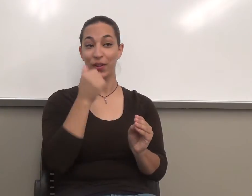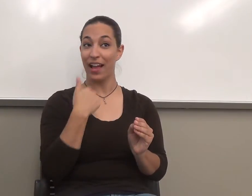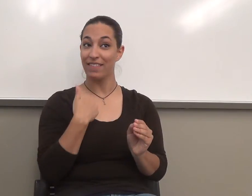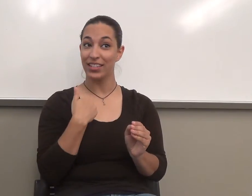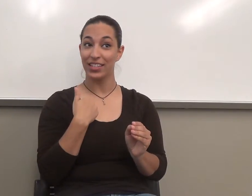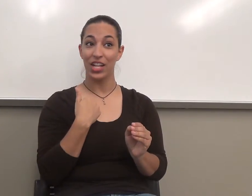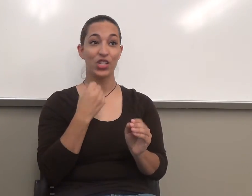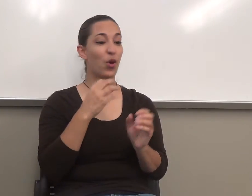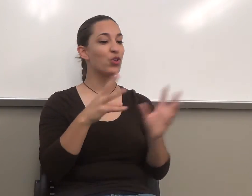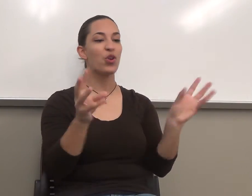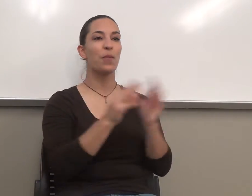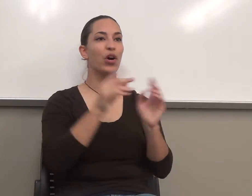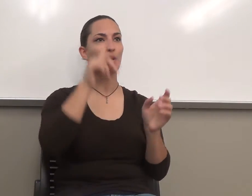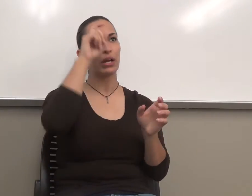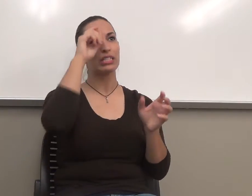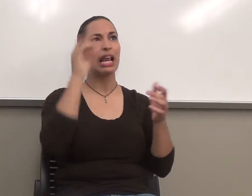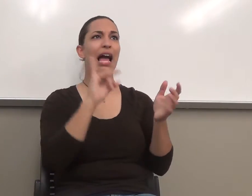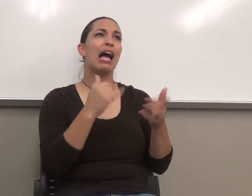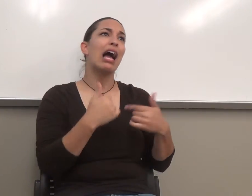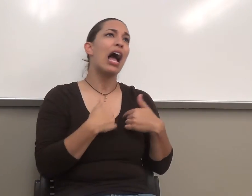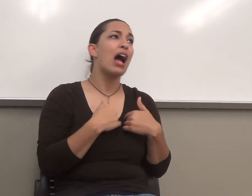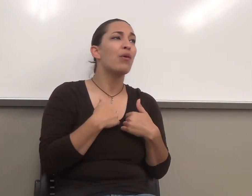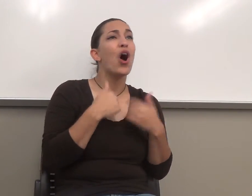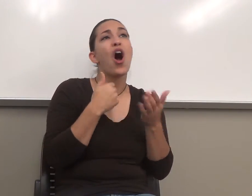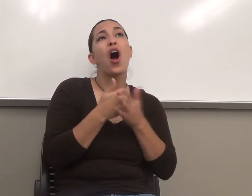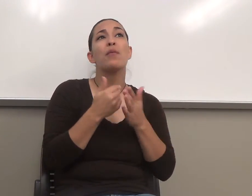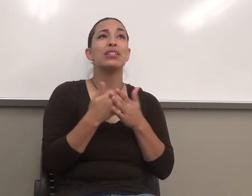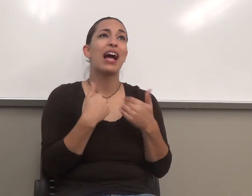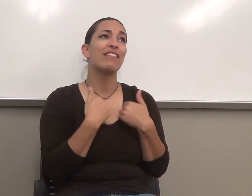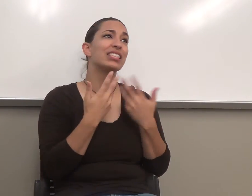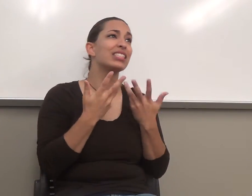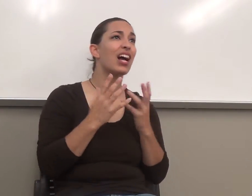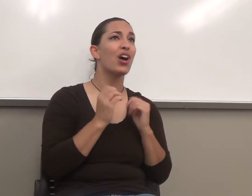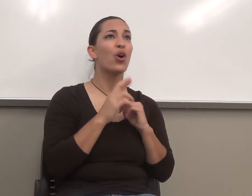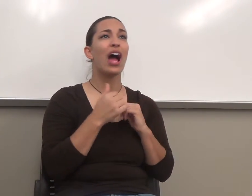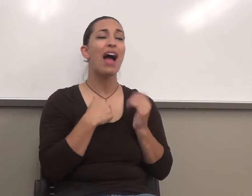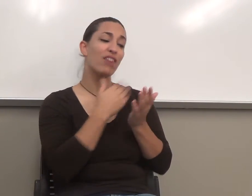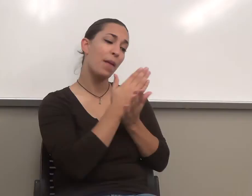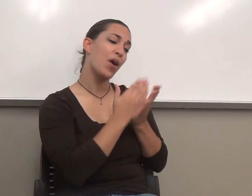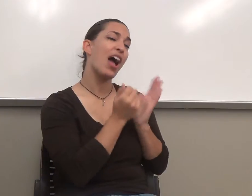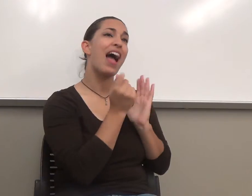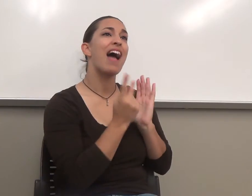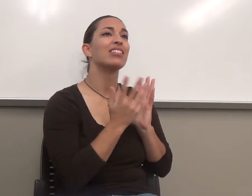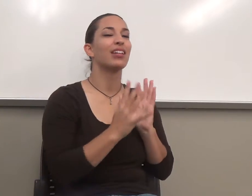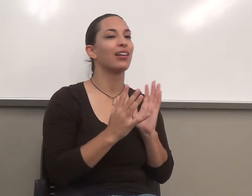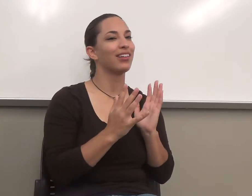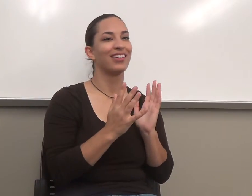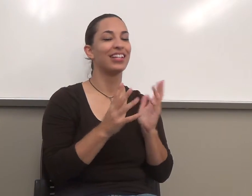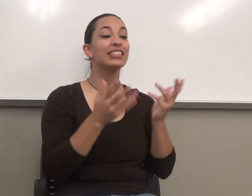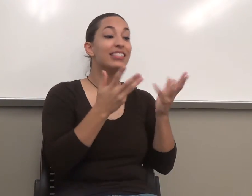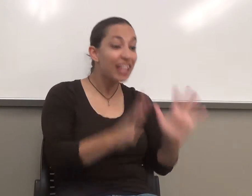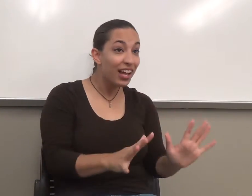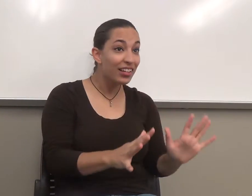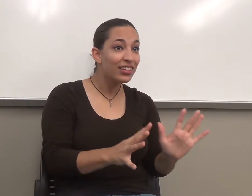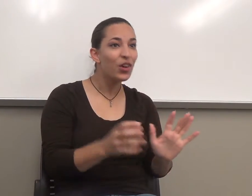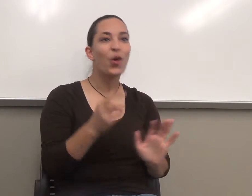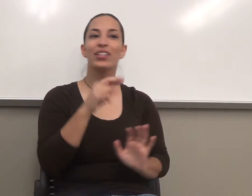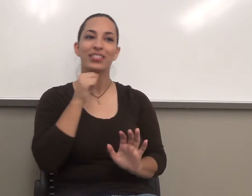more question about, well, yeah, I almost have it done. I'm a part of it done. It's either done or it isn't. Okay? So